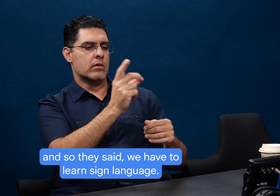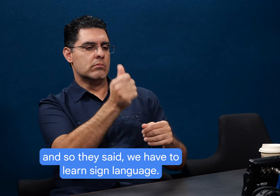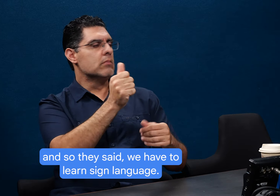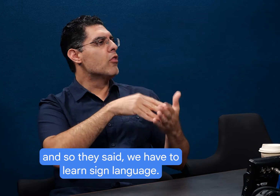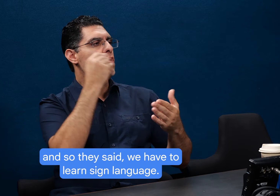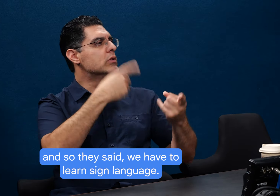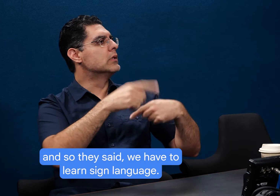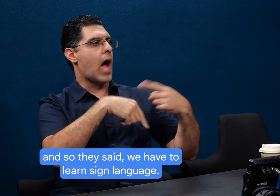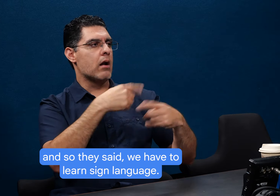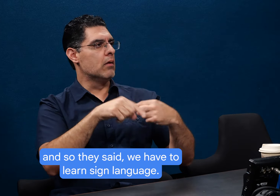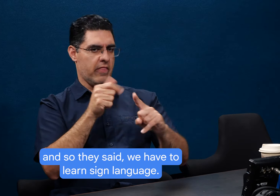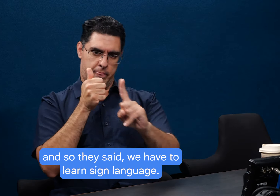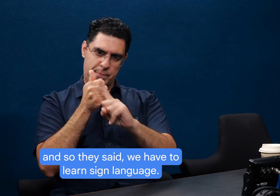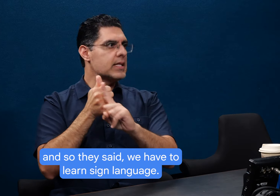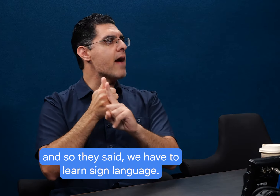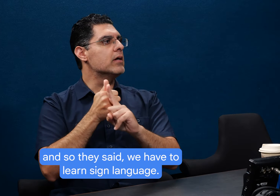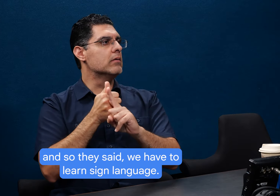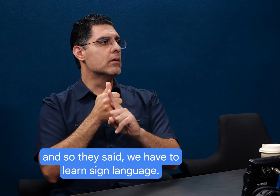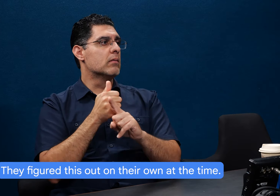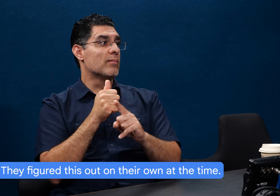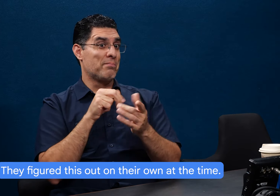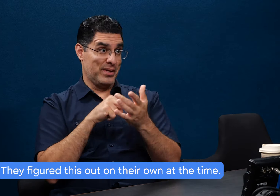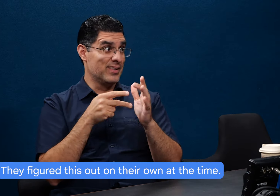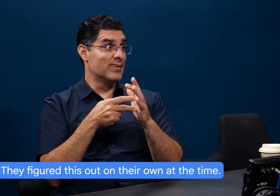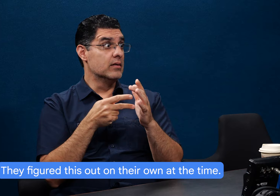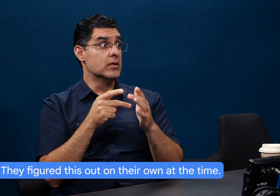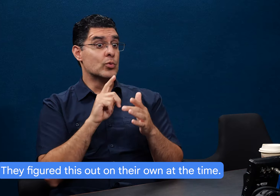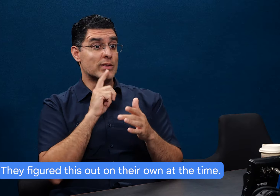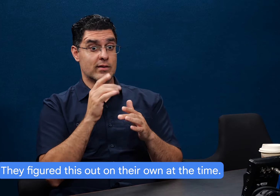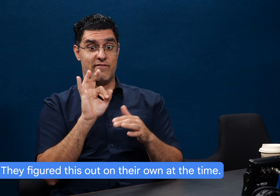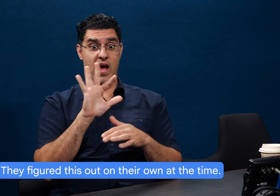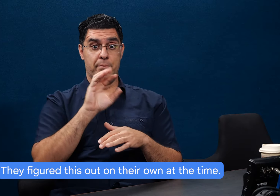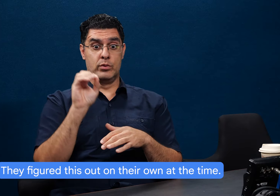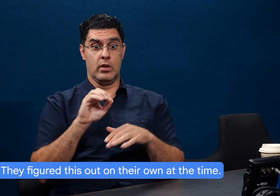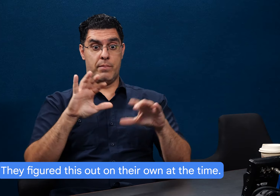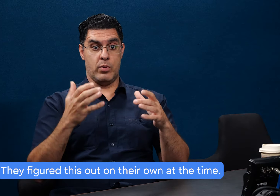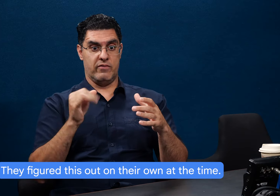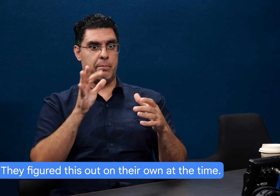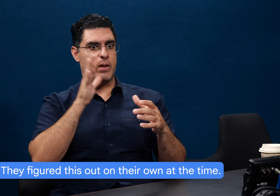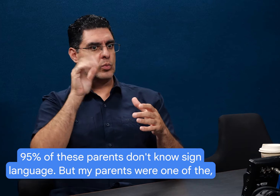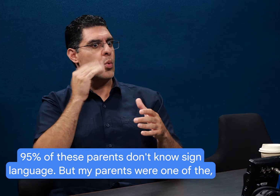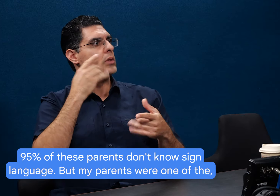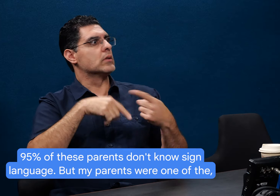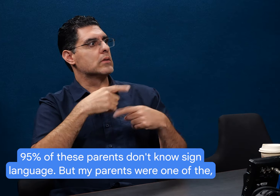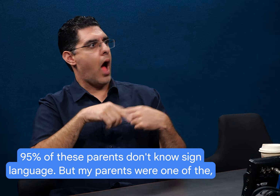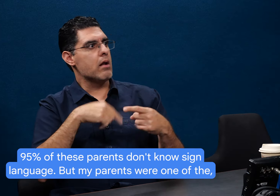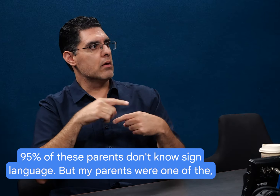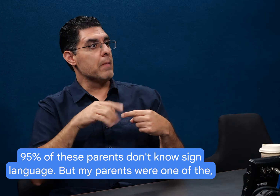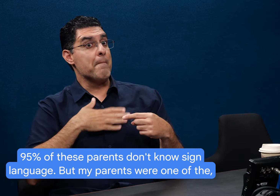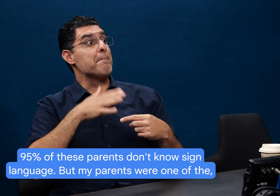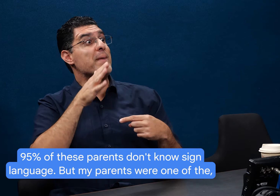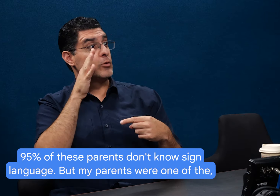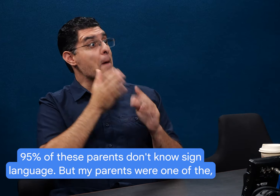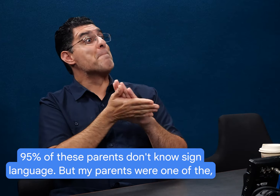And so they said, we have to learn sign language. They figured this out on their own at the time. Like I say, 95%